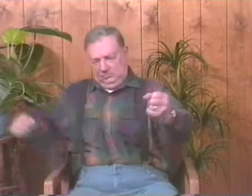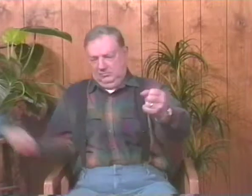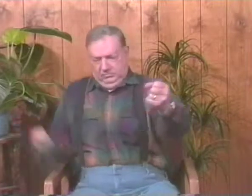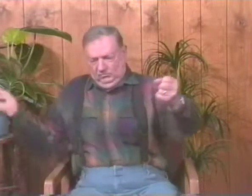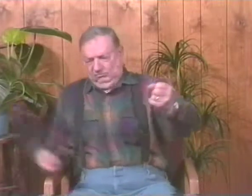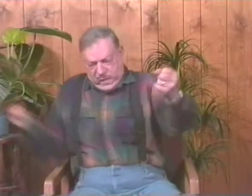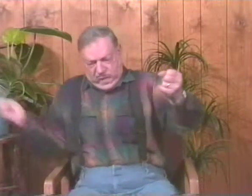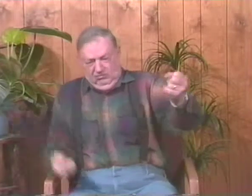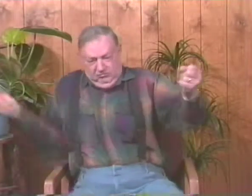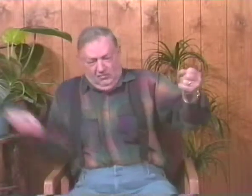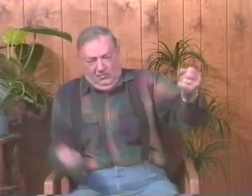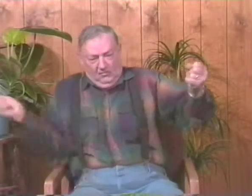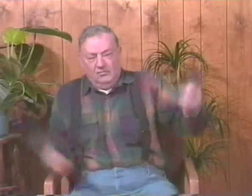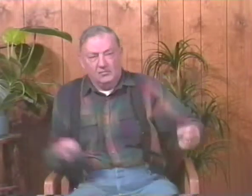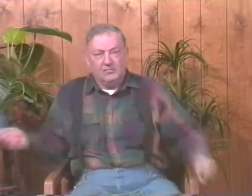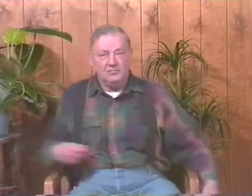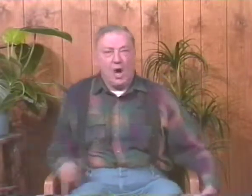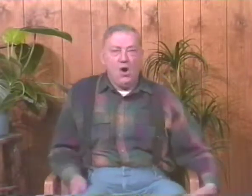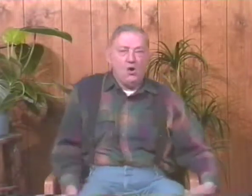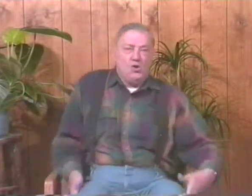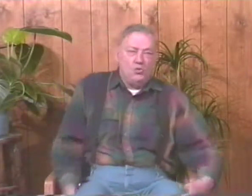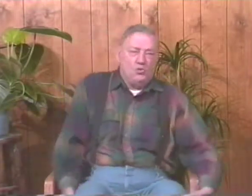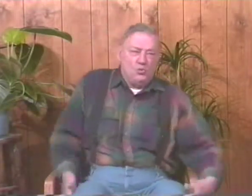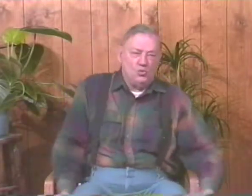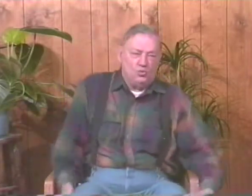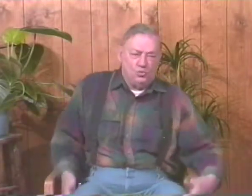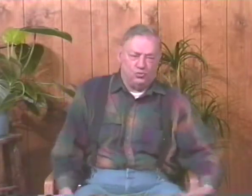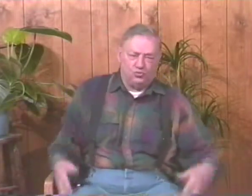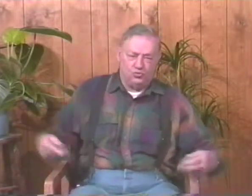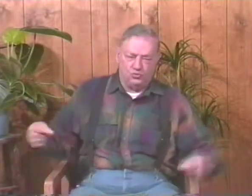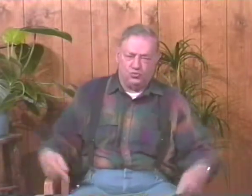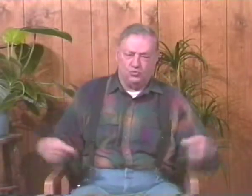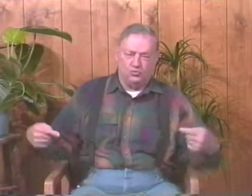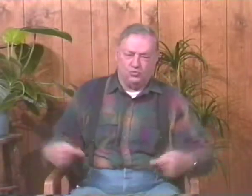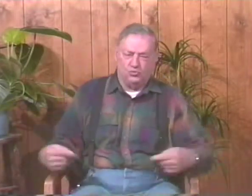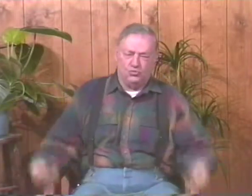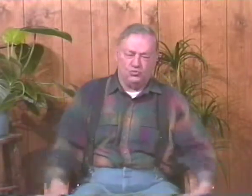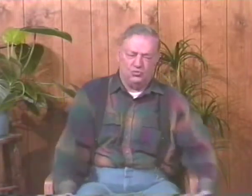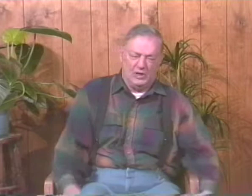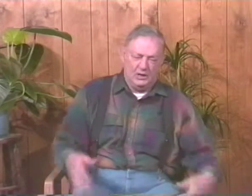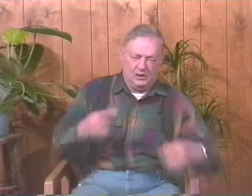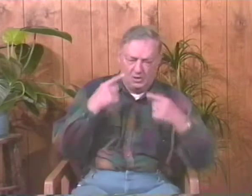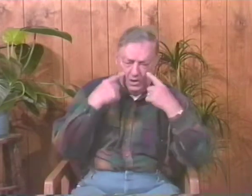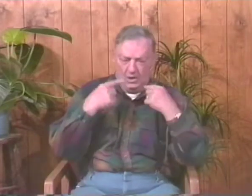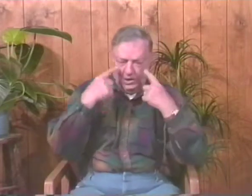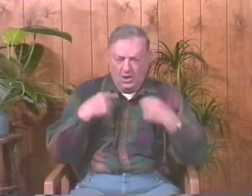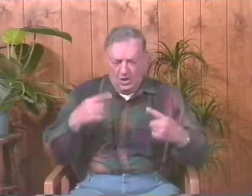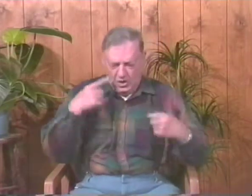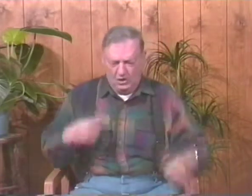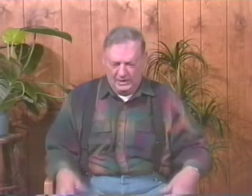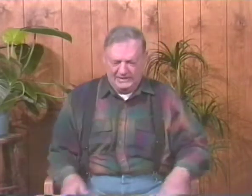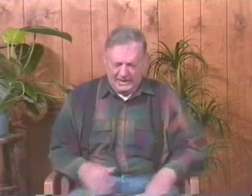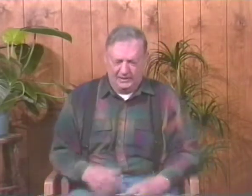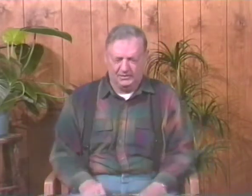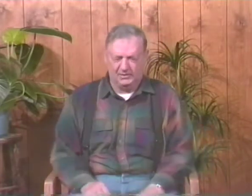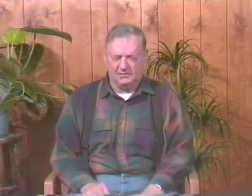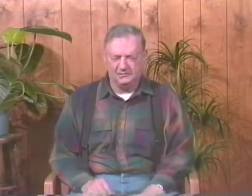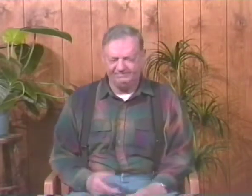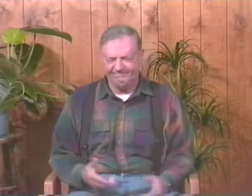at him with my cheeks. And if I did that, then he would give me a swat with that stick several times until it hurt me so I'd cry and carry on.